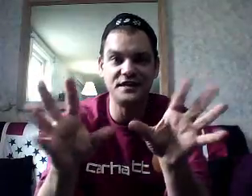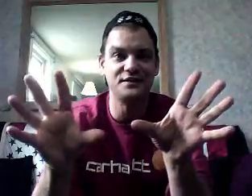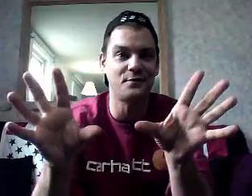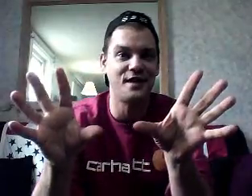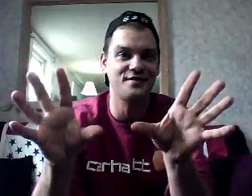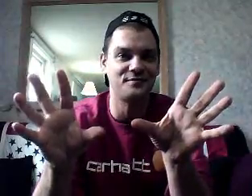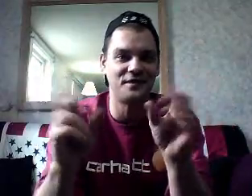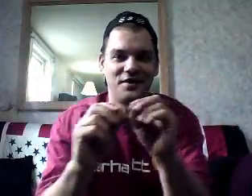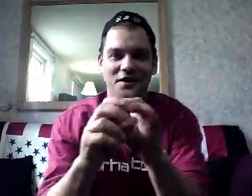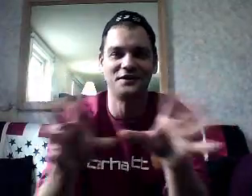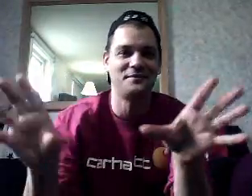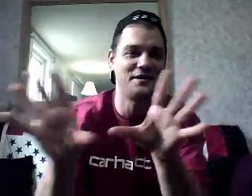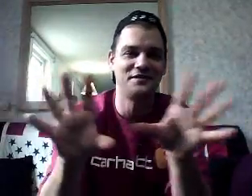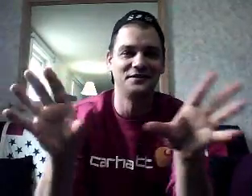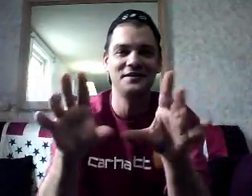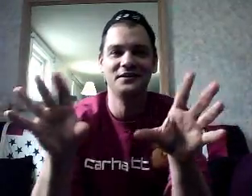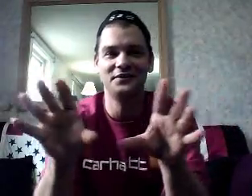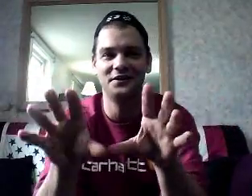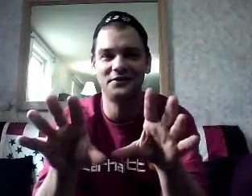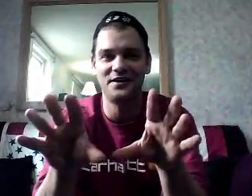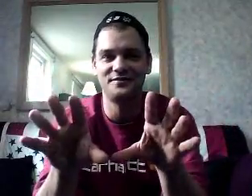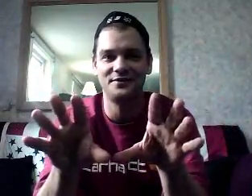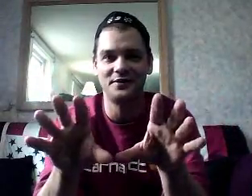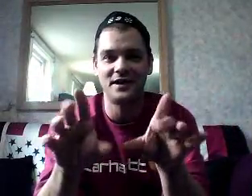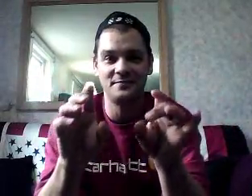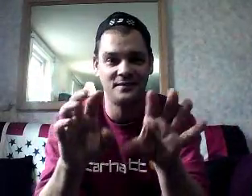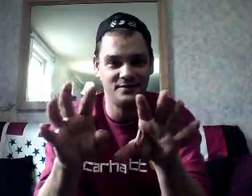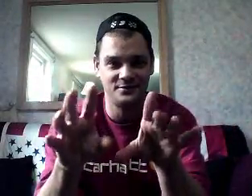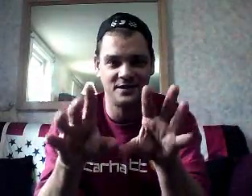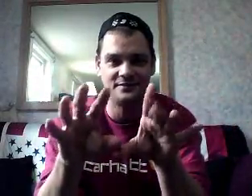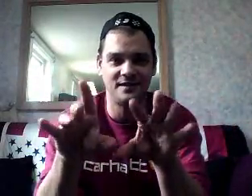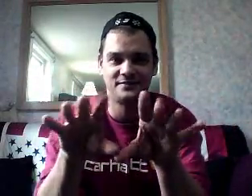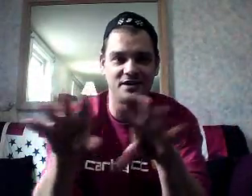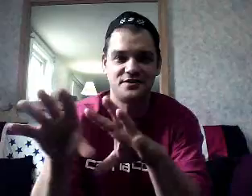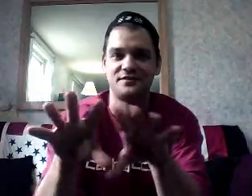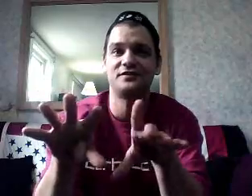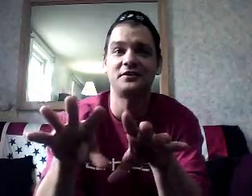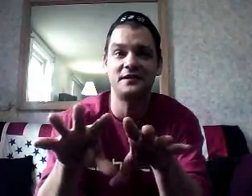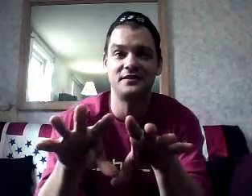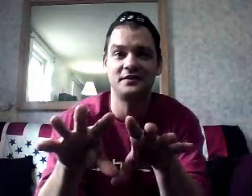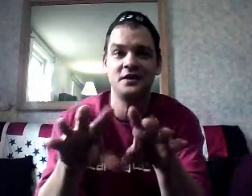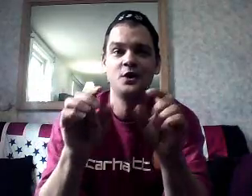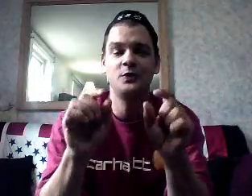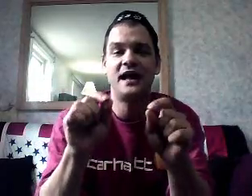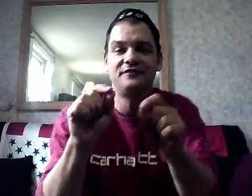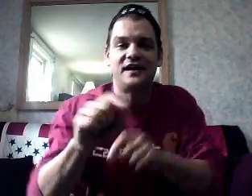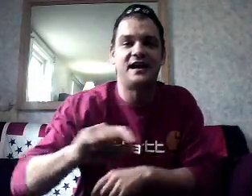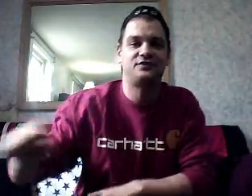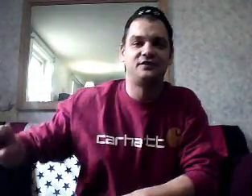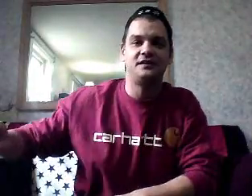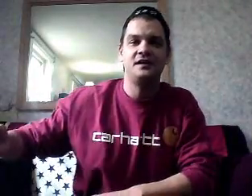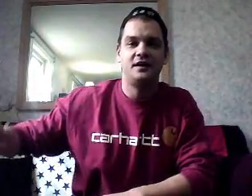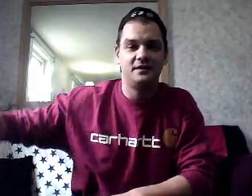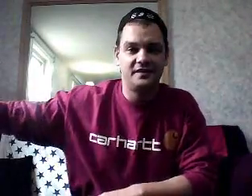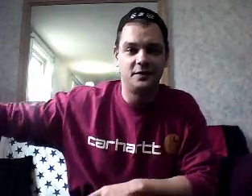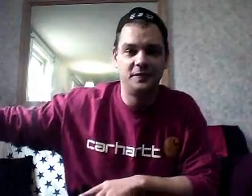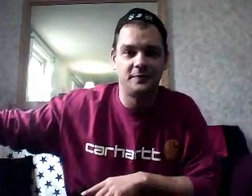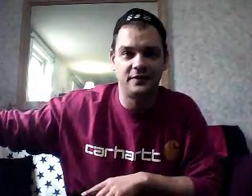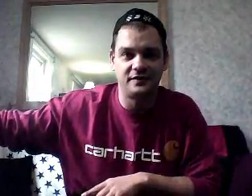Media-wise. I'm not talking about anything crazy, okay? I'm, you know, not terroristic or anything. We have to actually tell people that